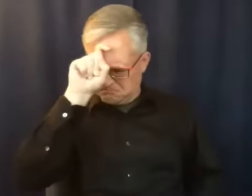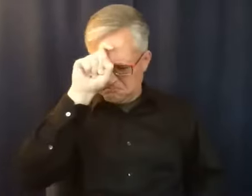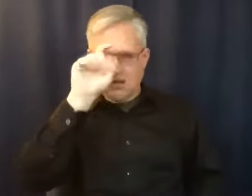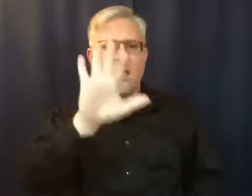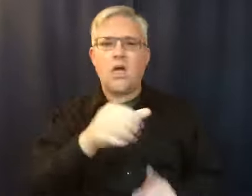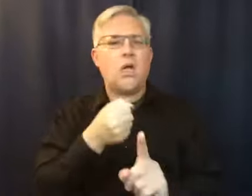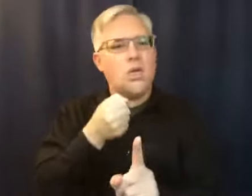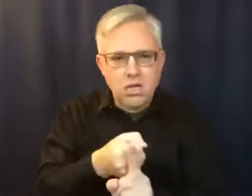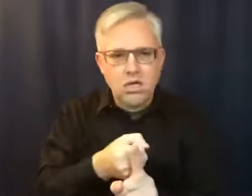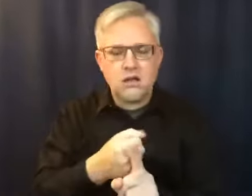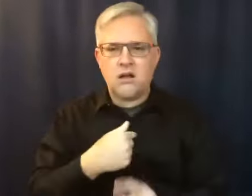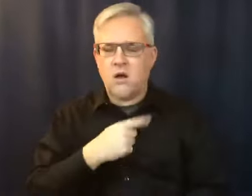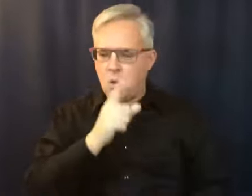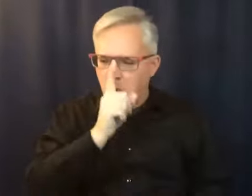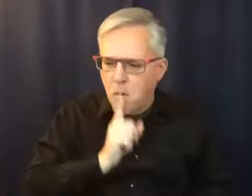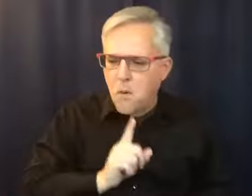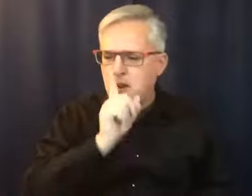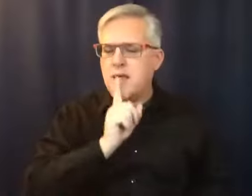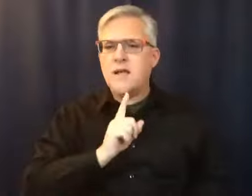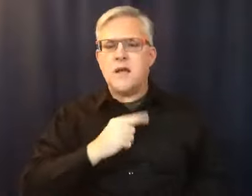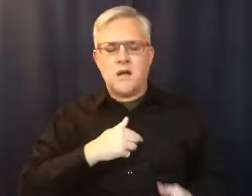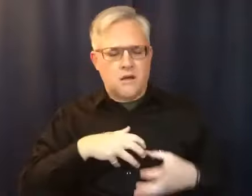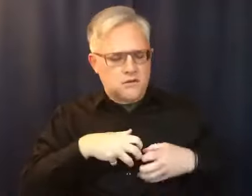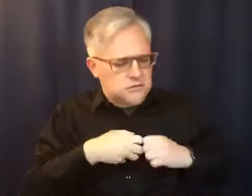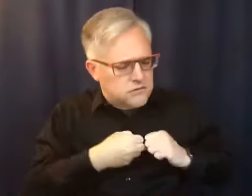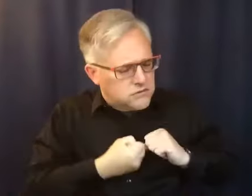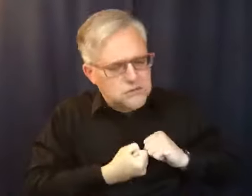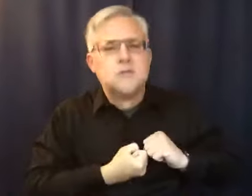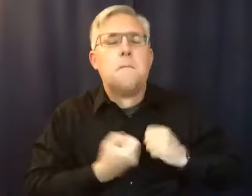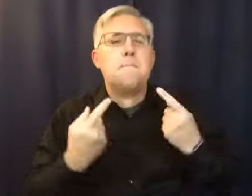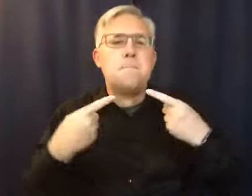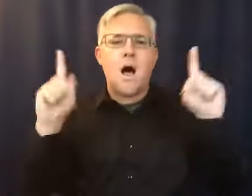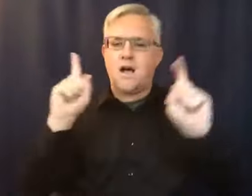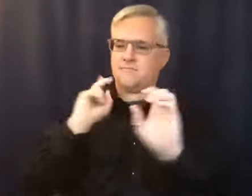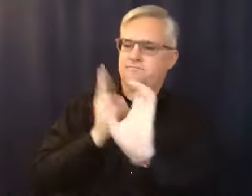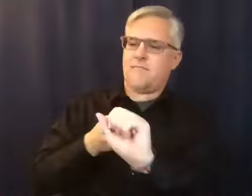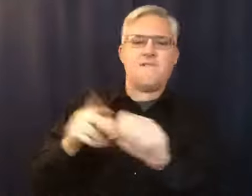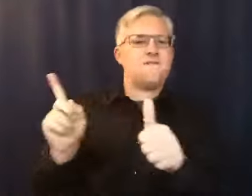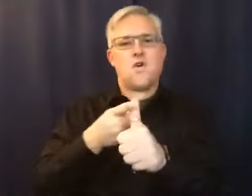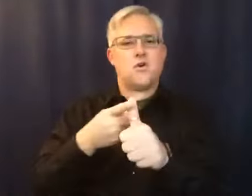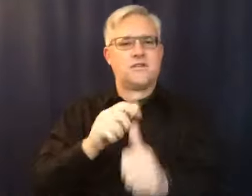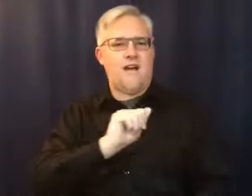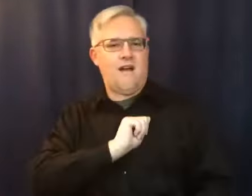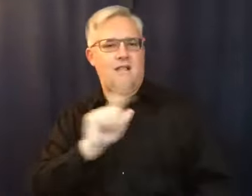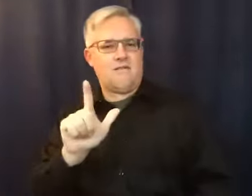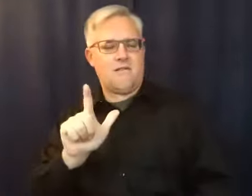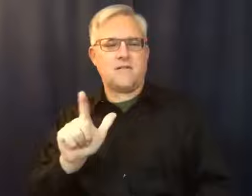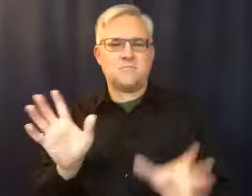pain that I went to my first Al-Anon meeting, which was at the Hannon Y in Detroit, Michigan.